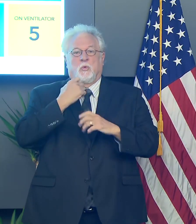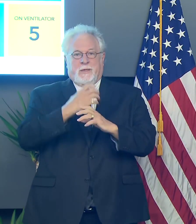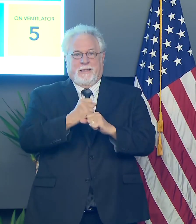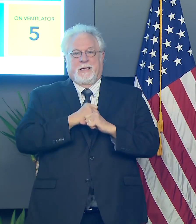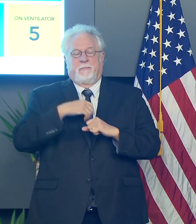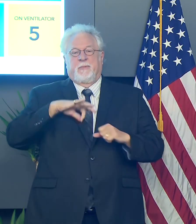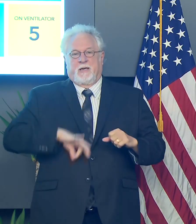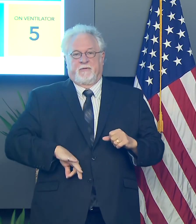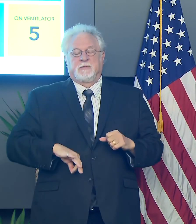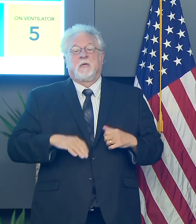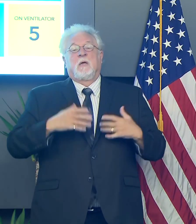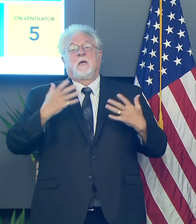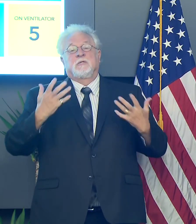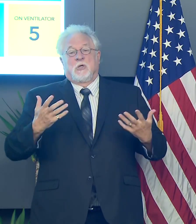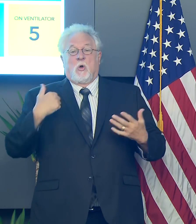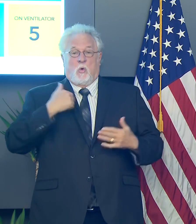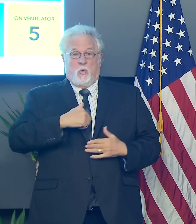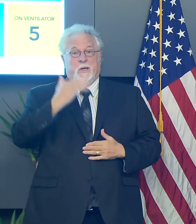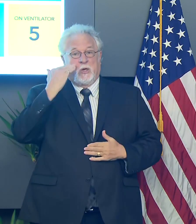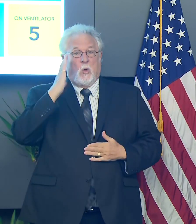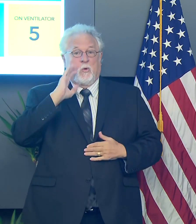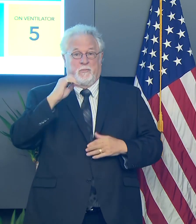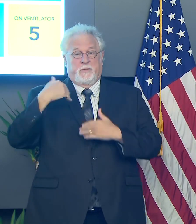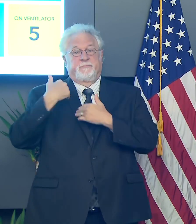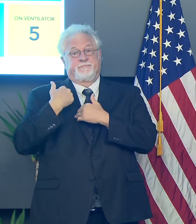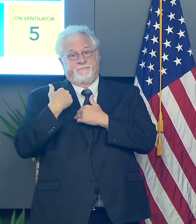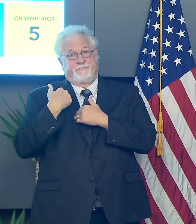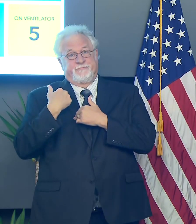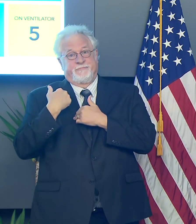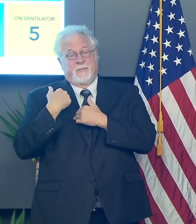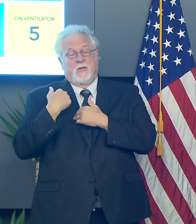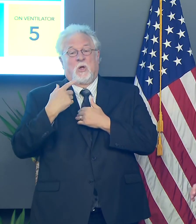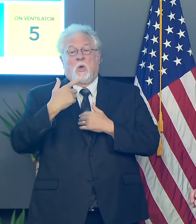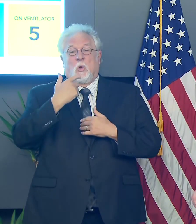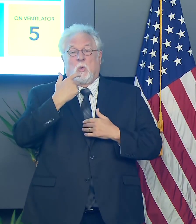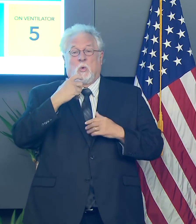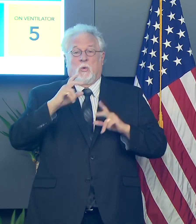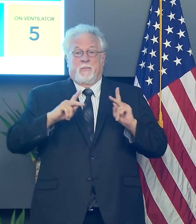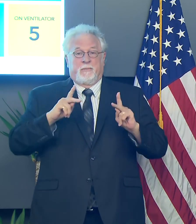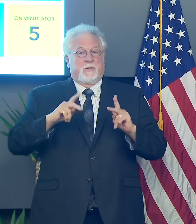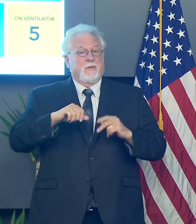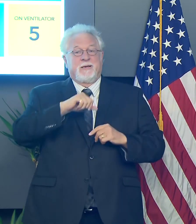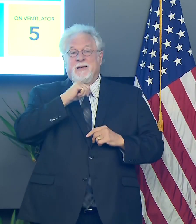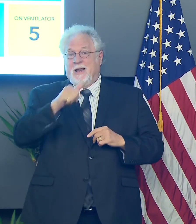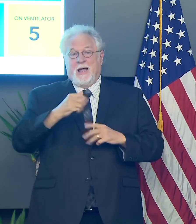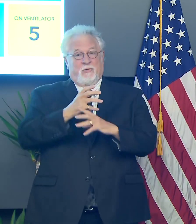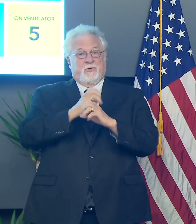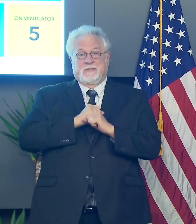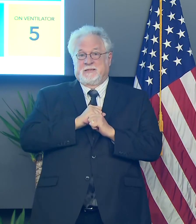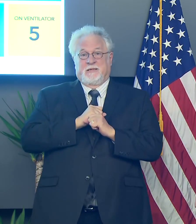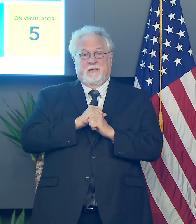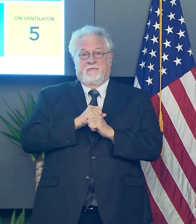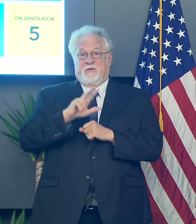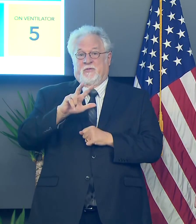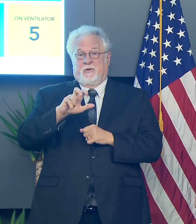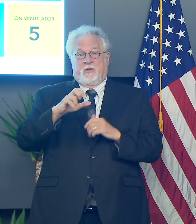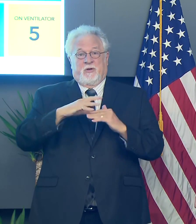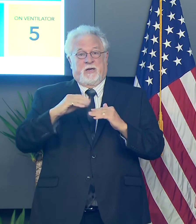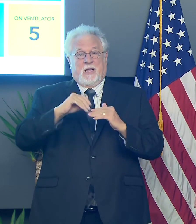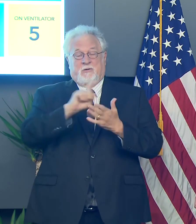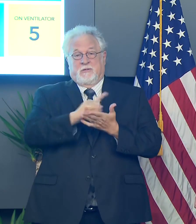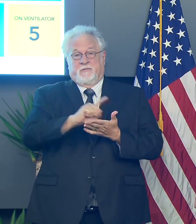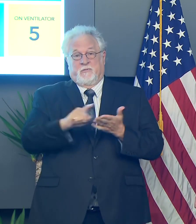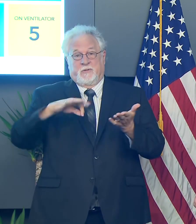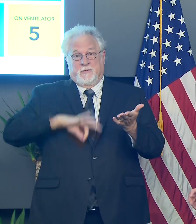these benefits. So we know this is going to be a burden, uh, for those individuals who are not going to be receiving the $300 per